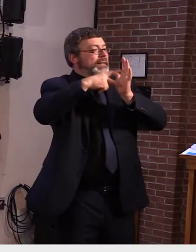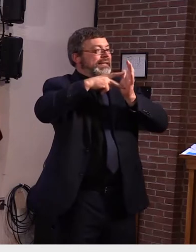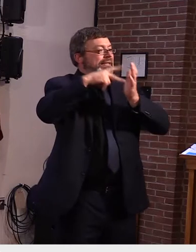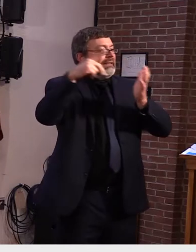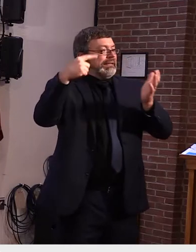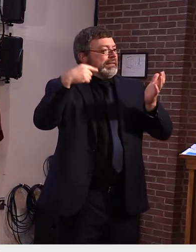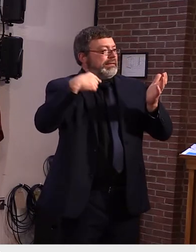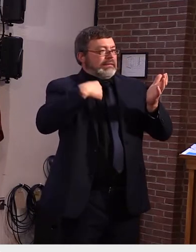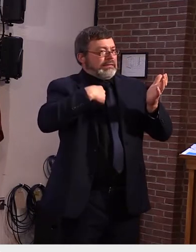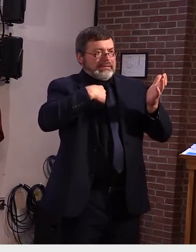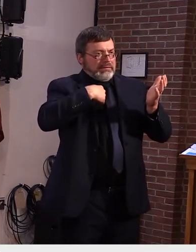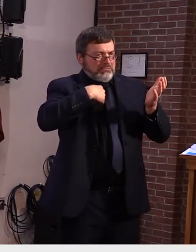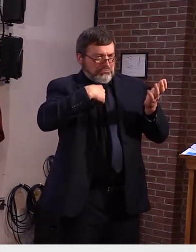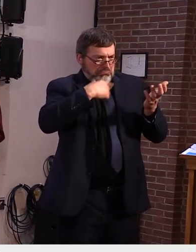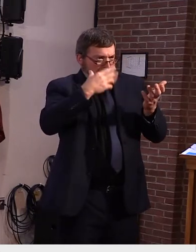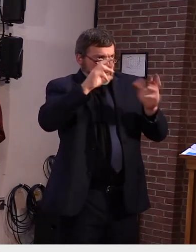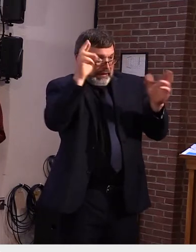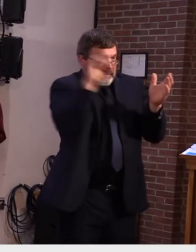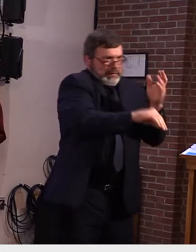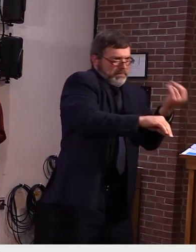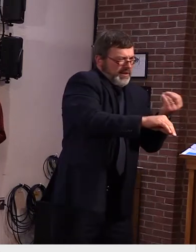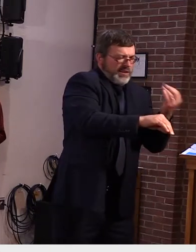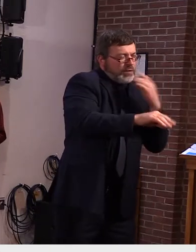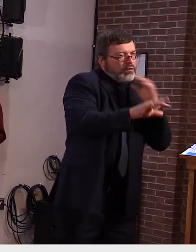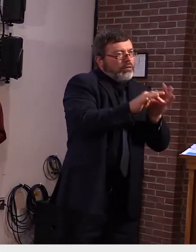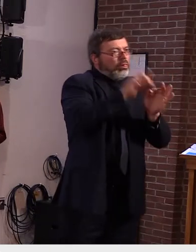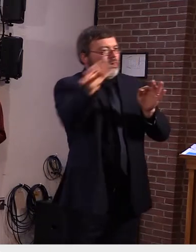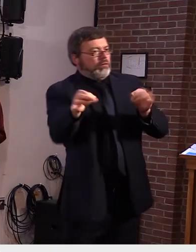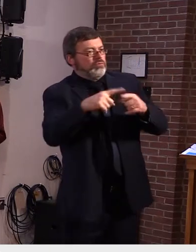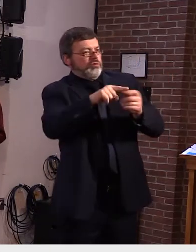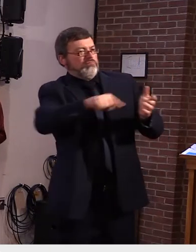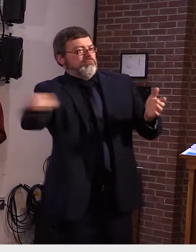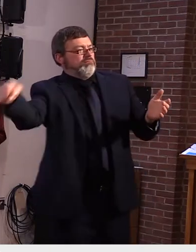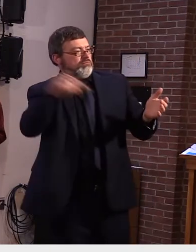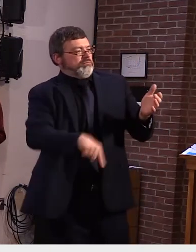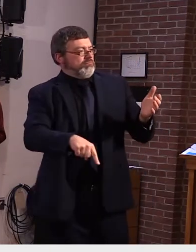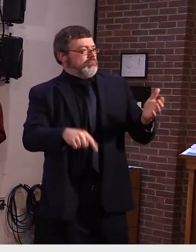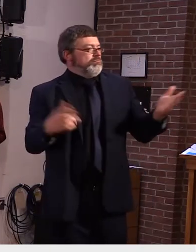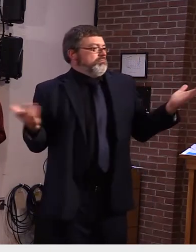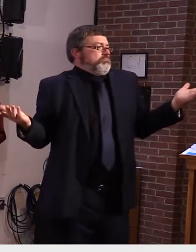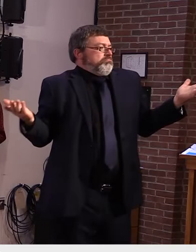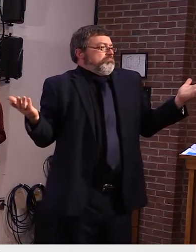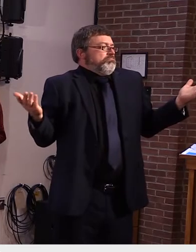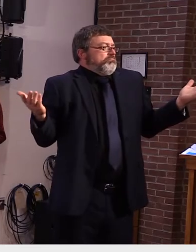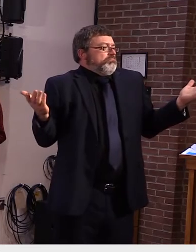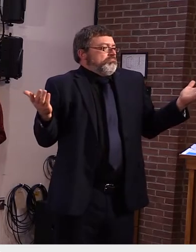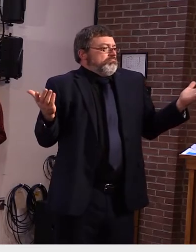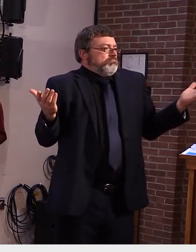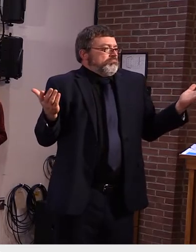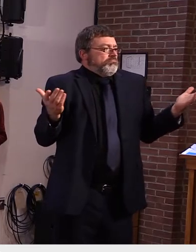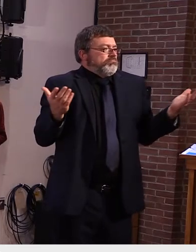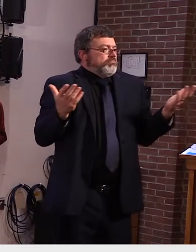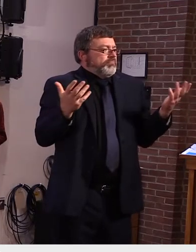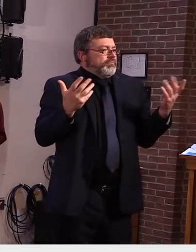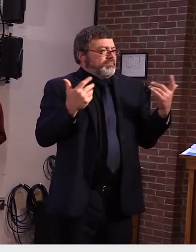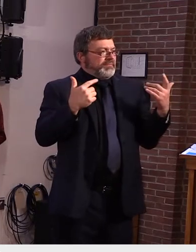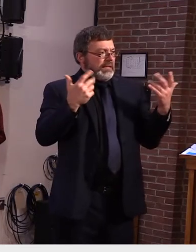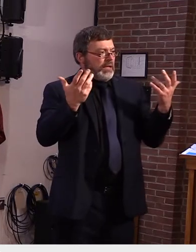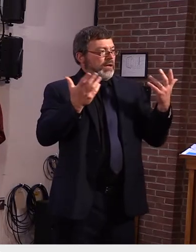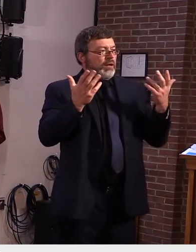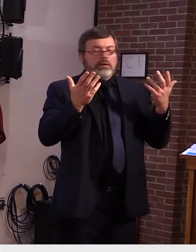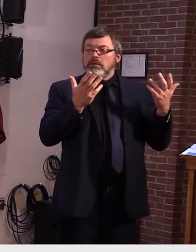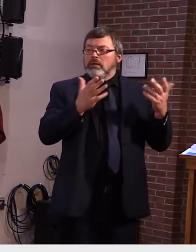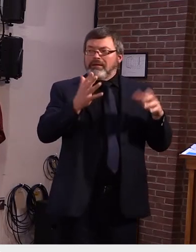to say whether it was someone who is in a building while they were during their infectious period so um